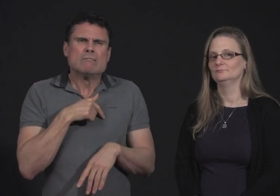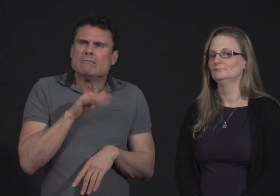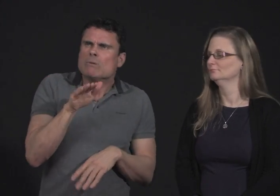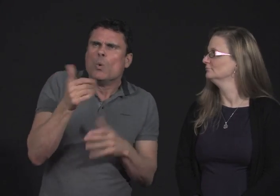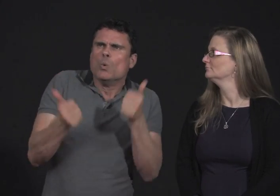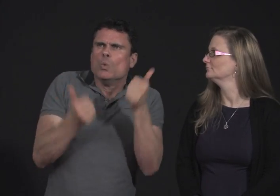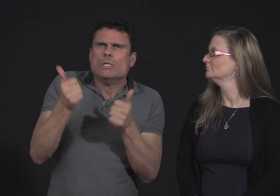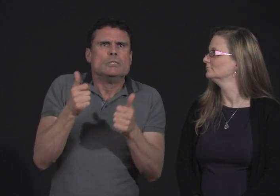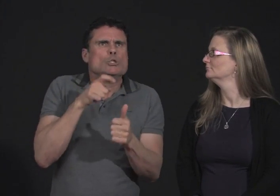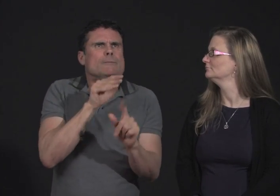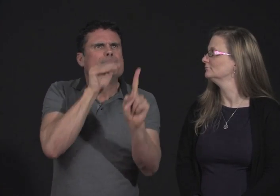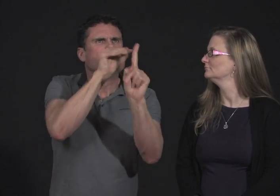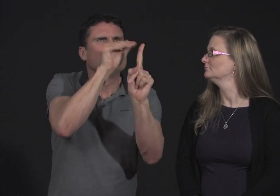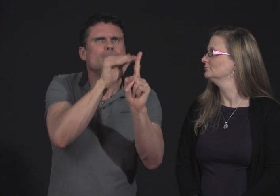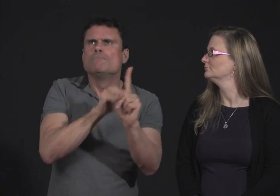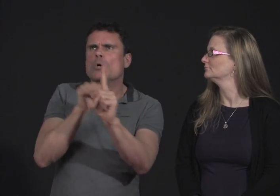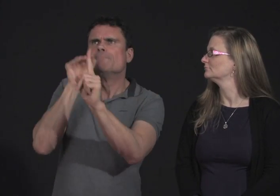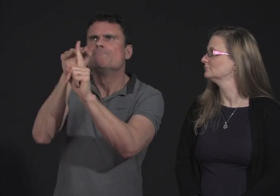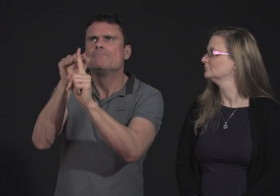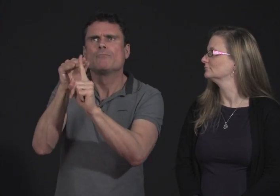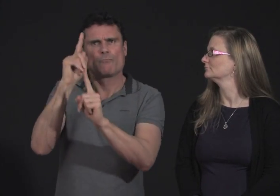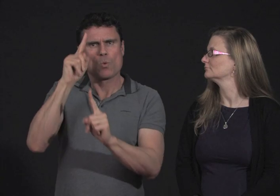When we spoke to him, we asked him who we needed to talk to.